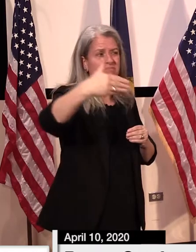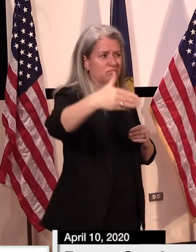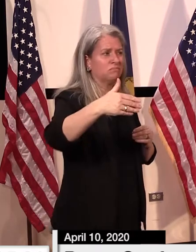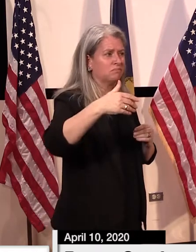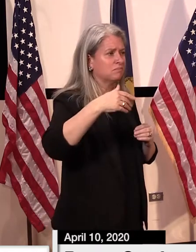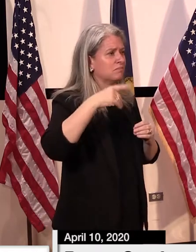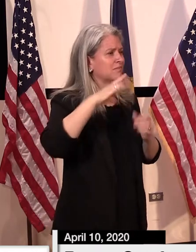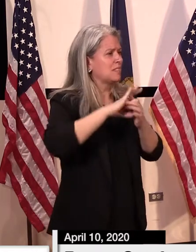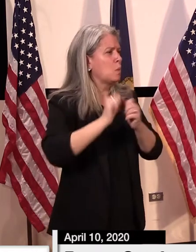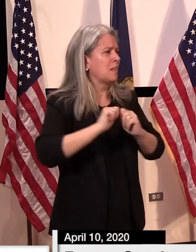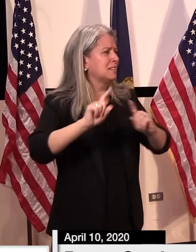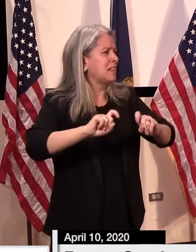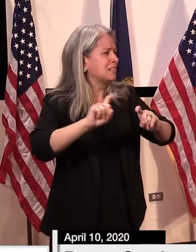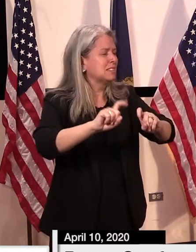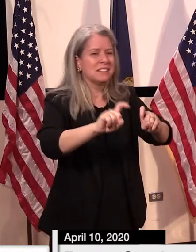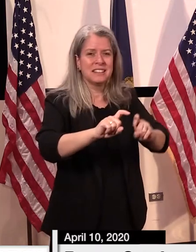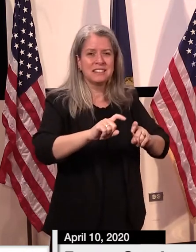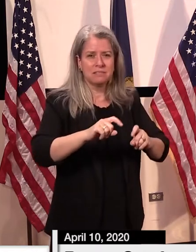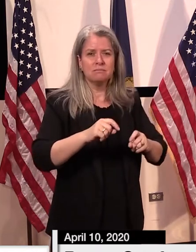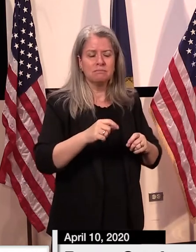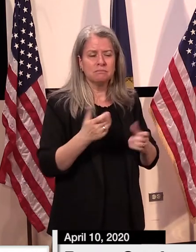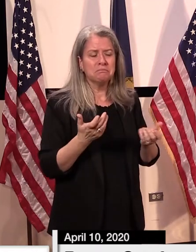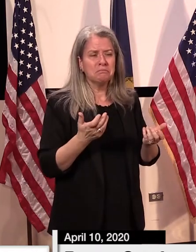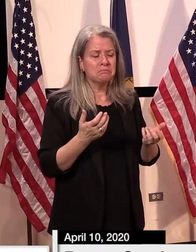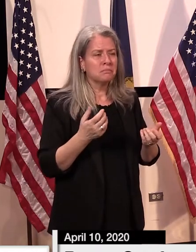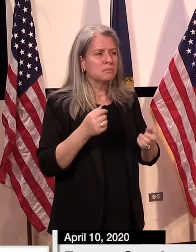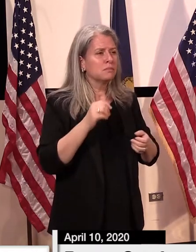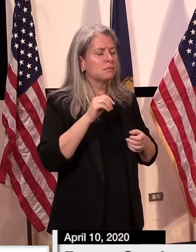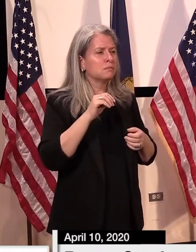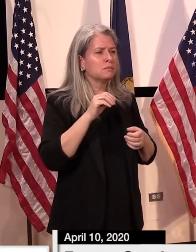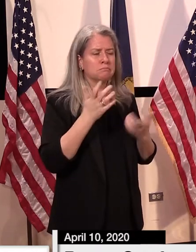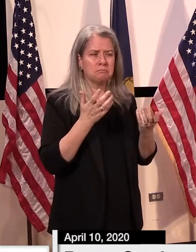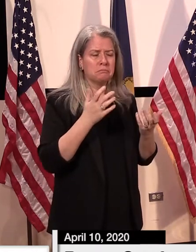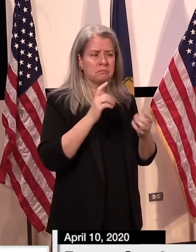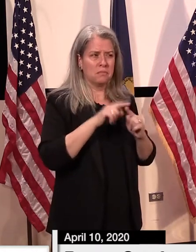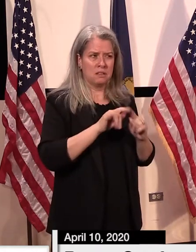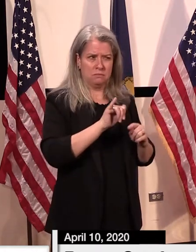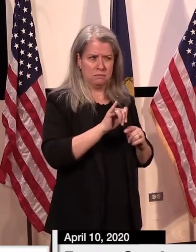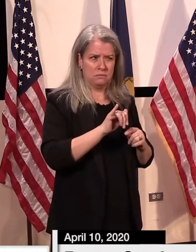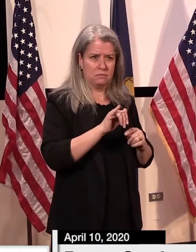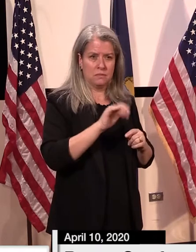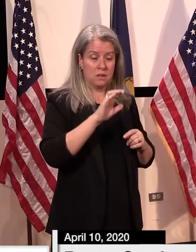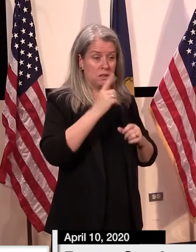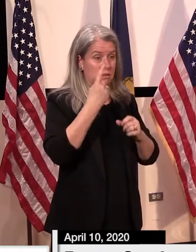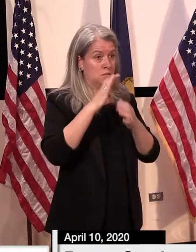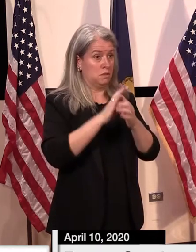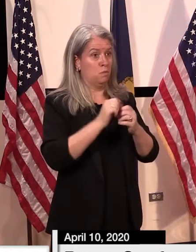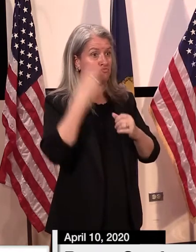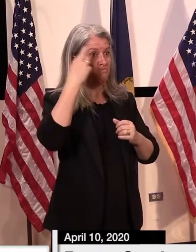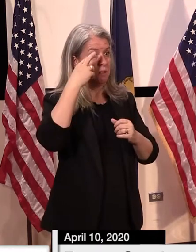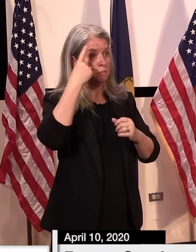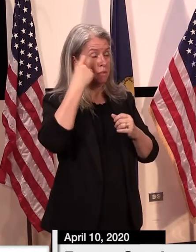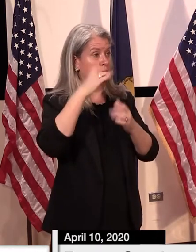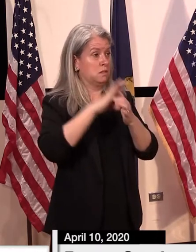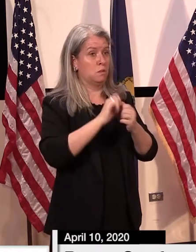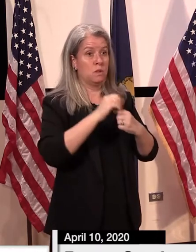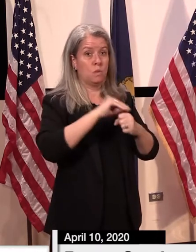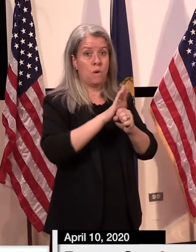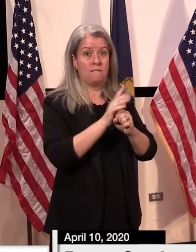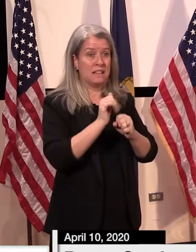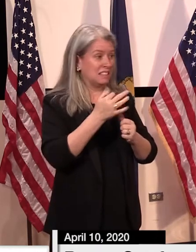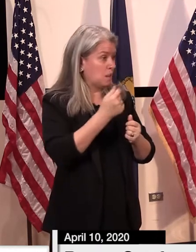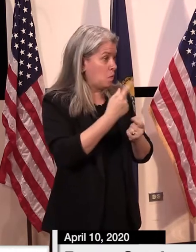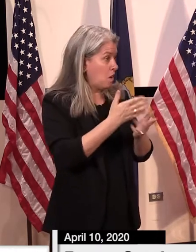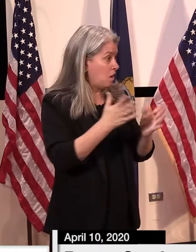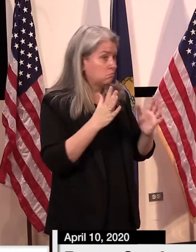you're transmitting that to others. But I'm not aware of anything with COVID-19. Dr. Levine or